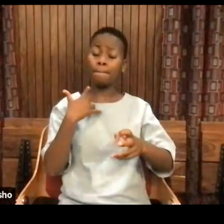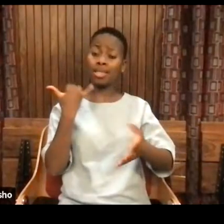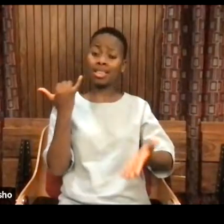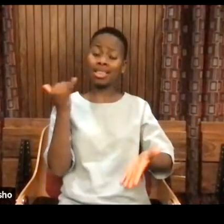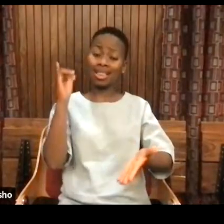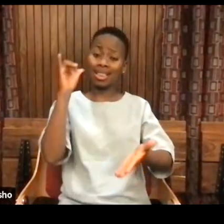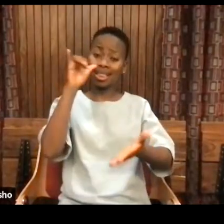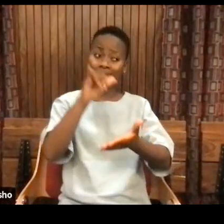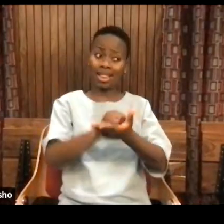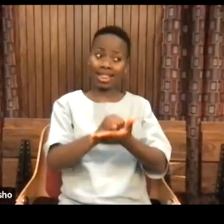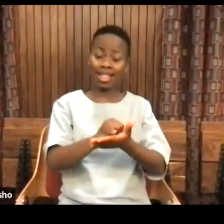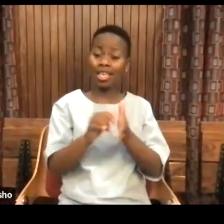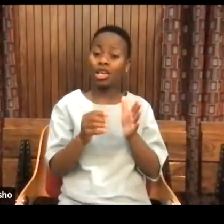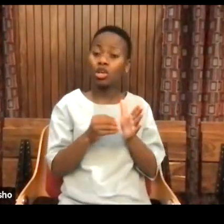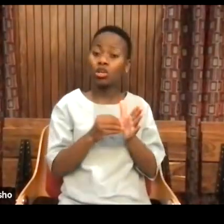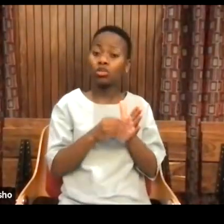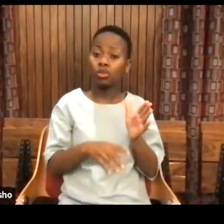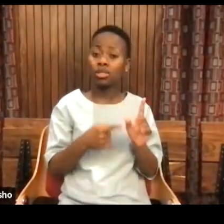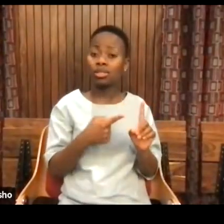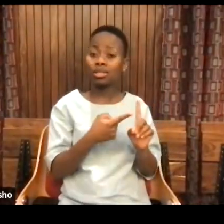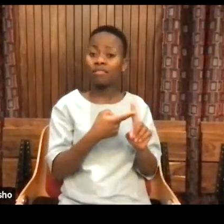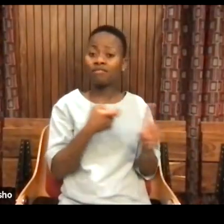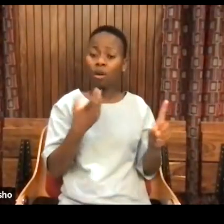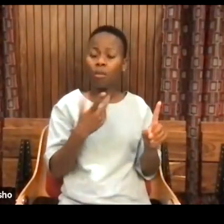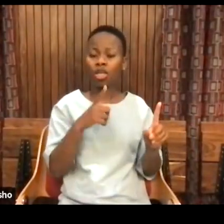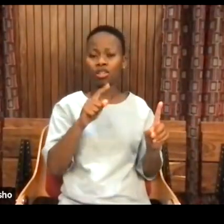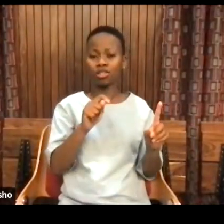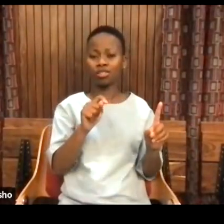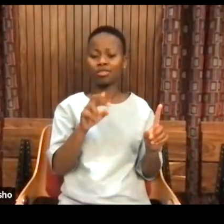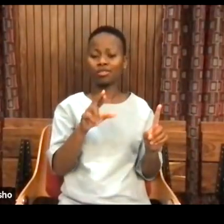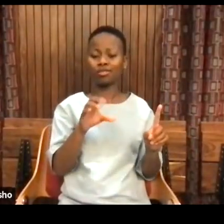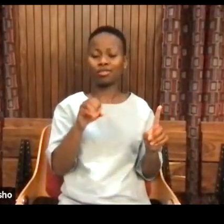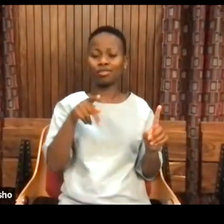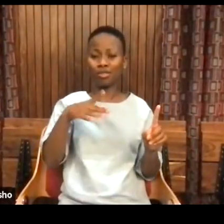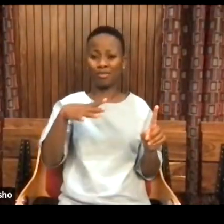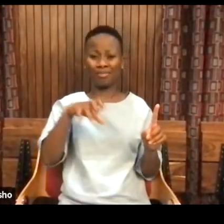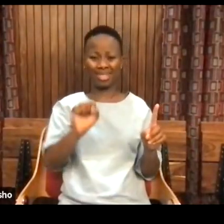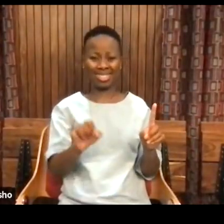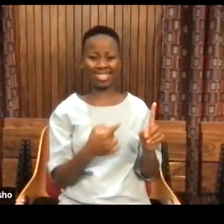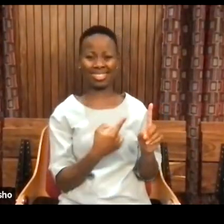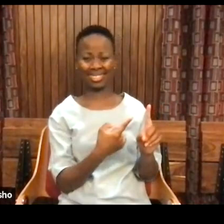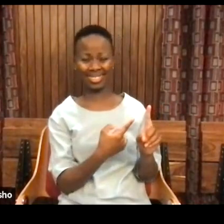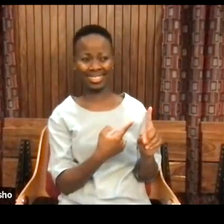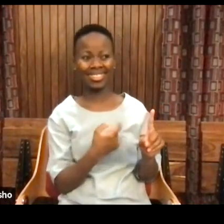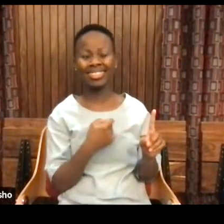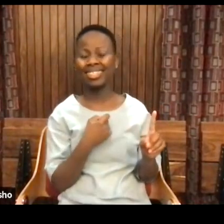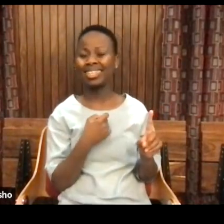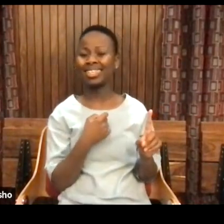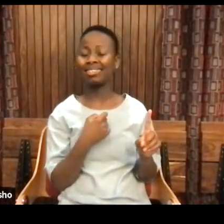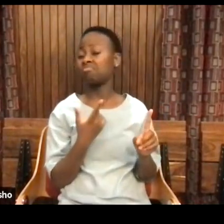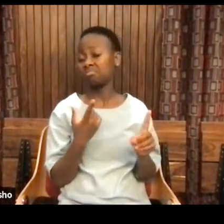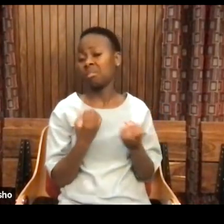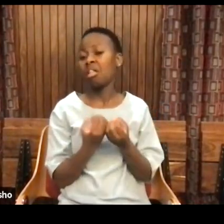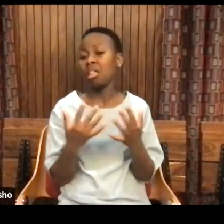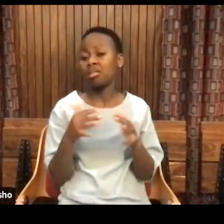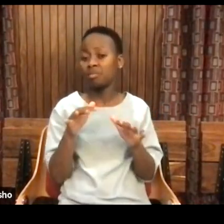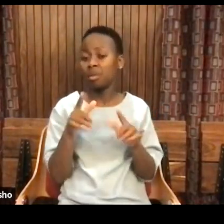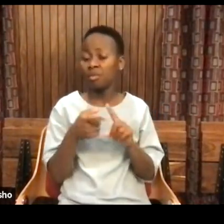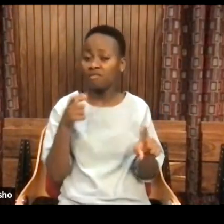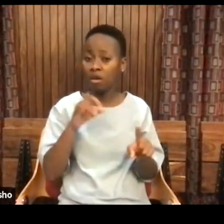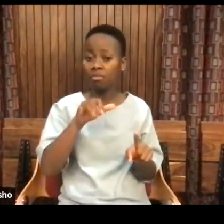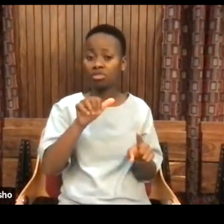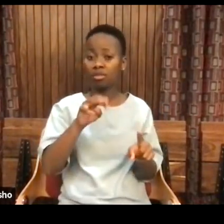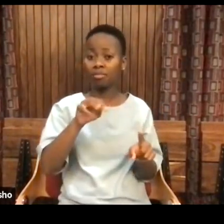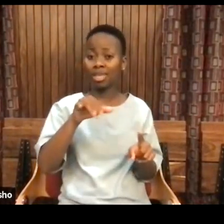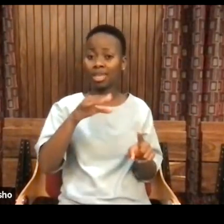first of all, the student who invited me was from Galize, in the tropics. I kept meeting people from Jamaica, South